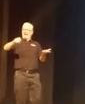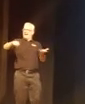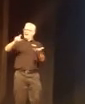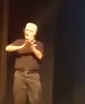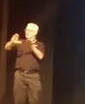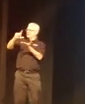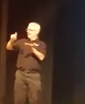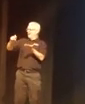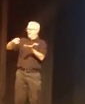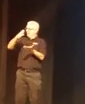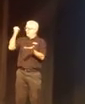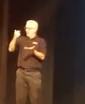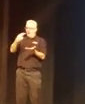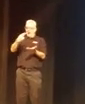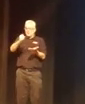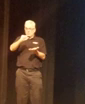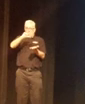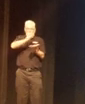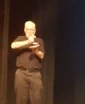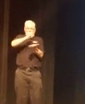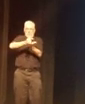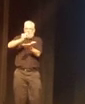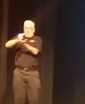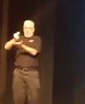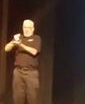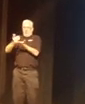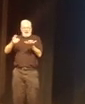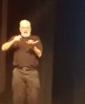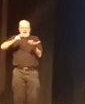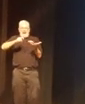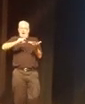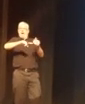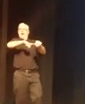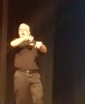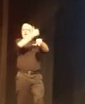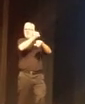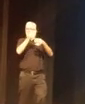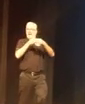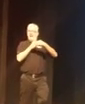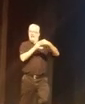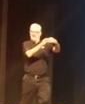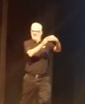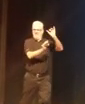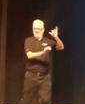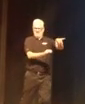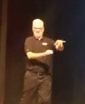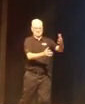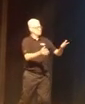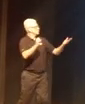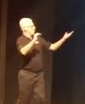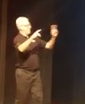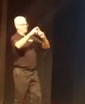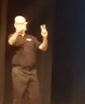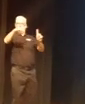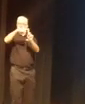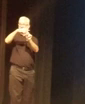time, they needed a college for deaf students. If they graduated from high school, what could they do next? So that led to the